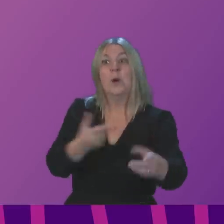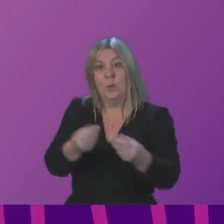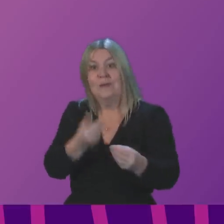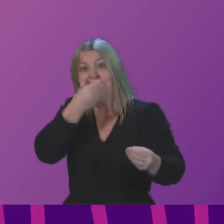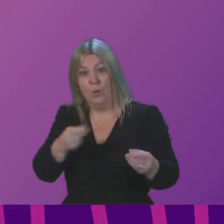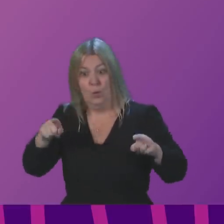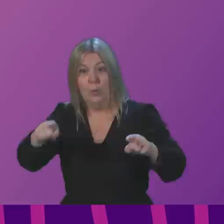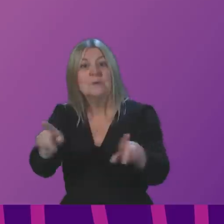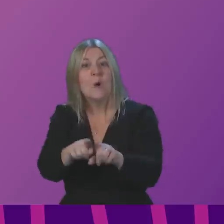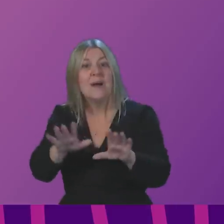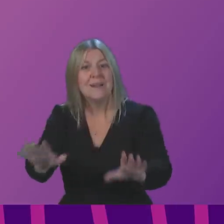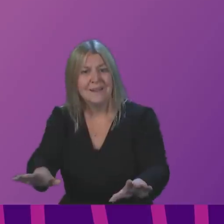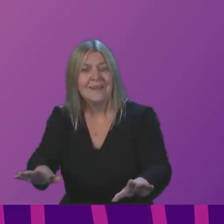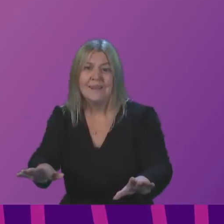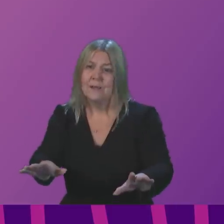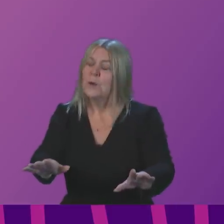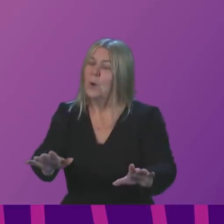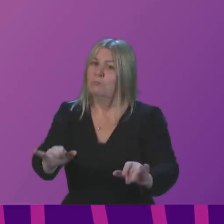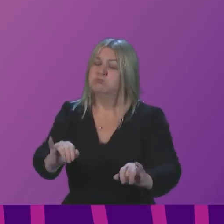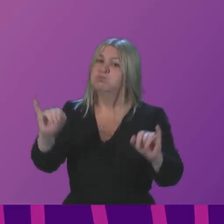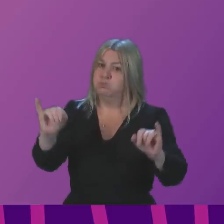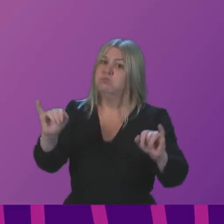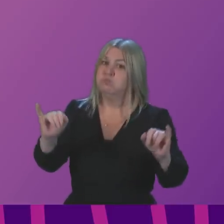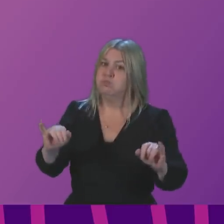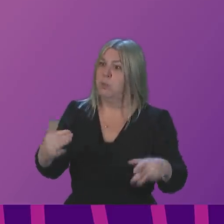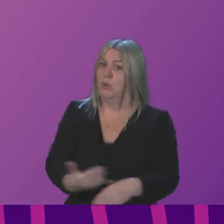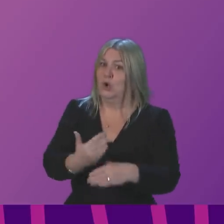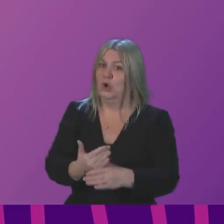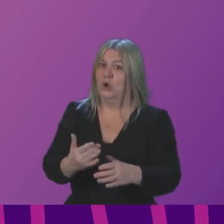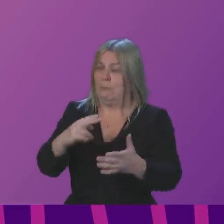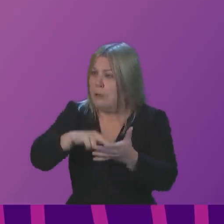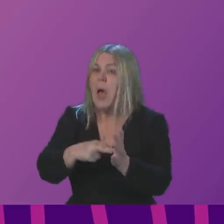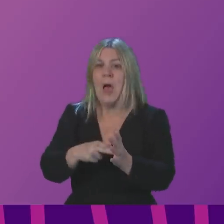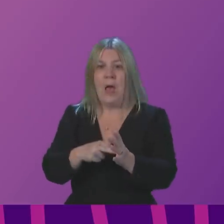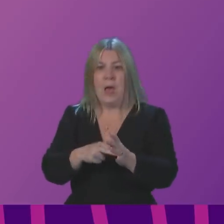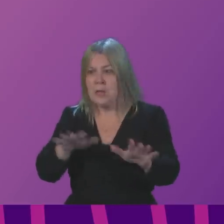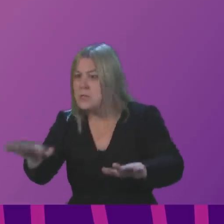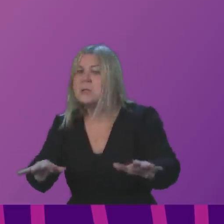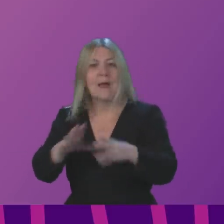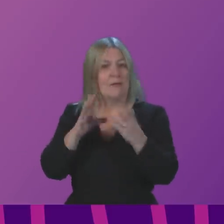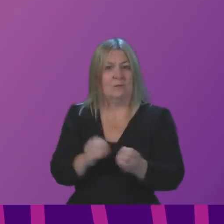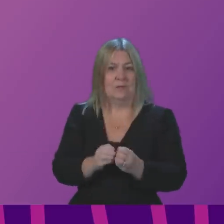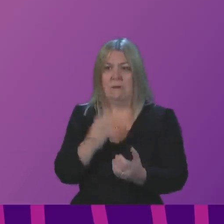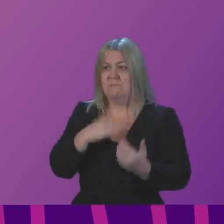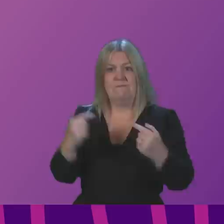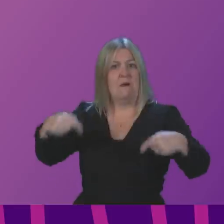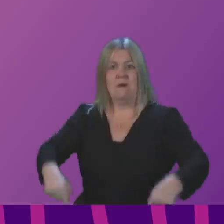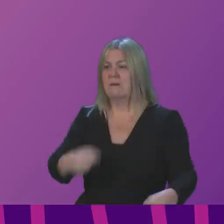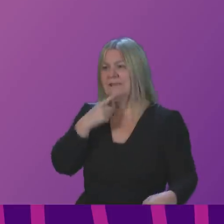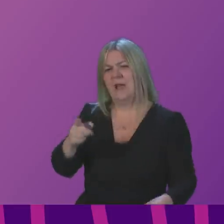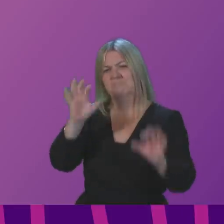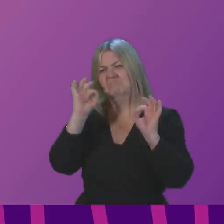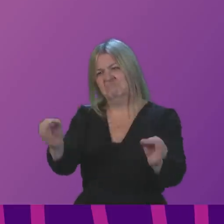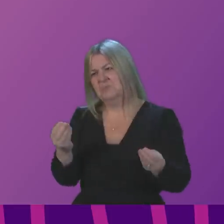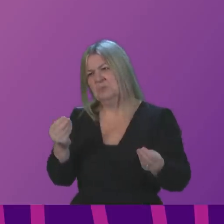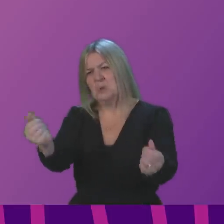an enormous logistical exercise. I have never stood here and said that every single aspect of this would go absolutely